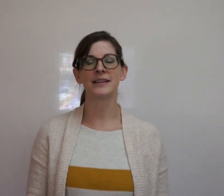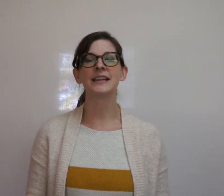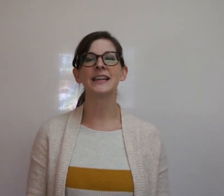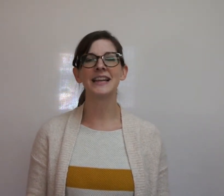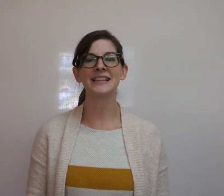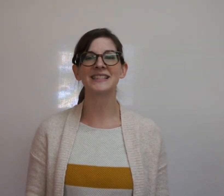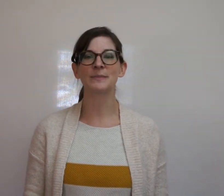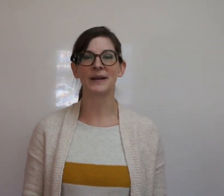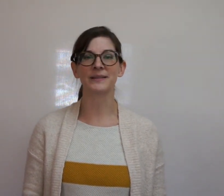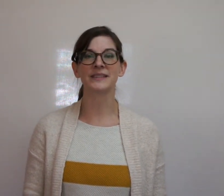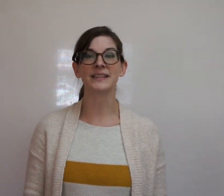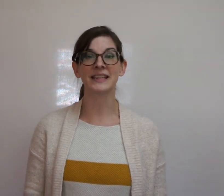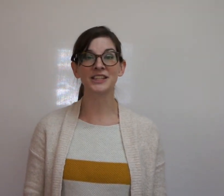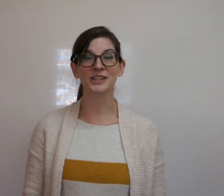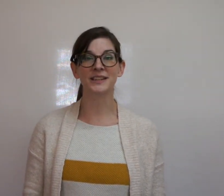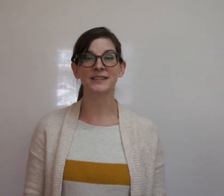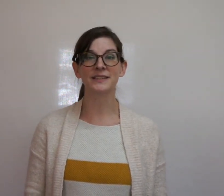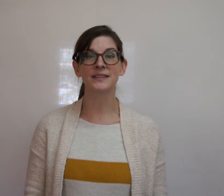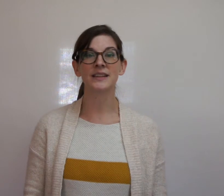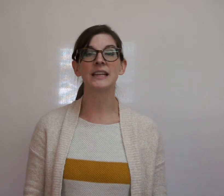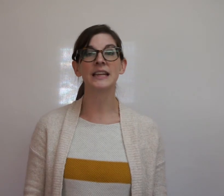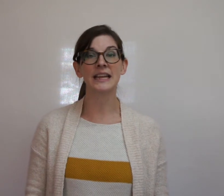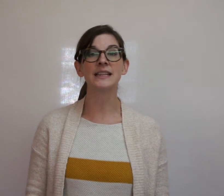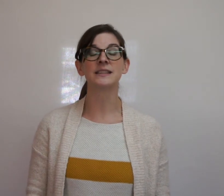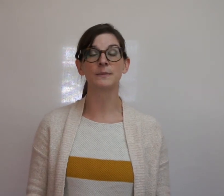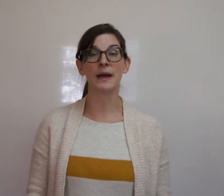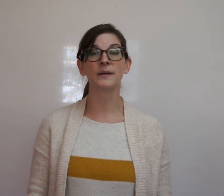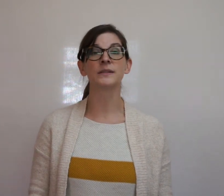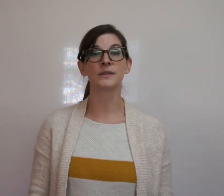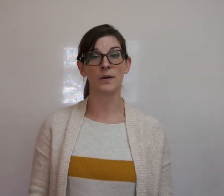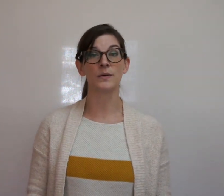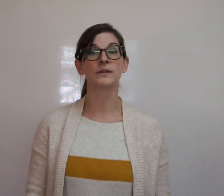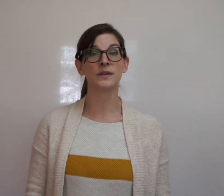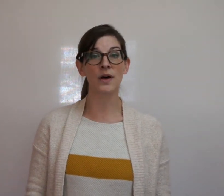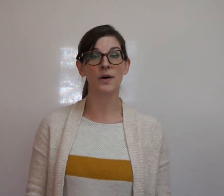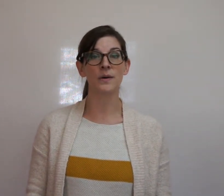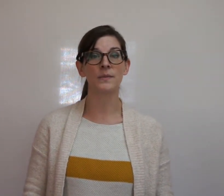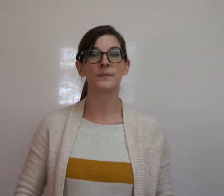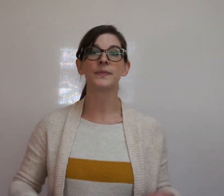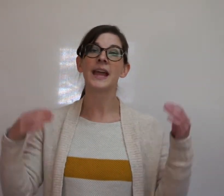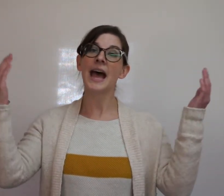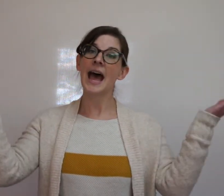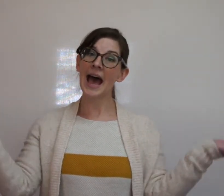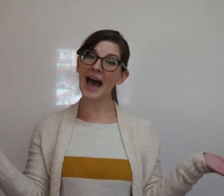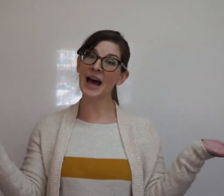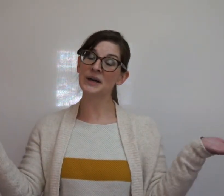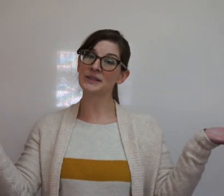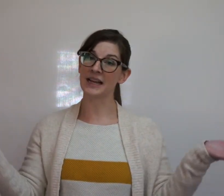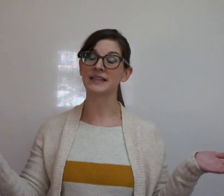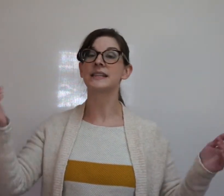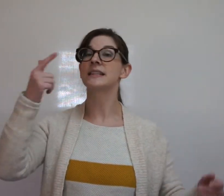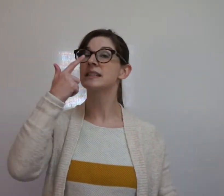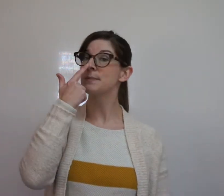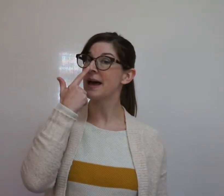It smells delicious. It smells so-so. How does it smell?